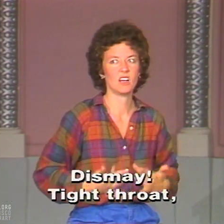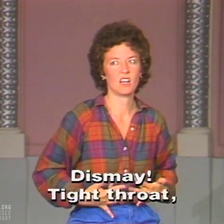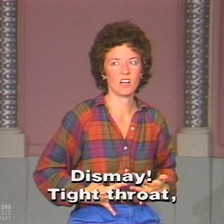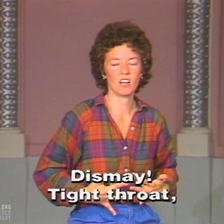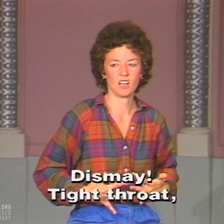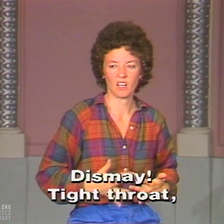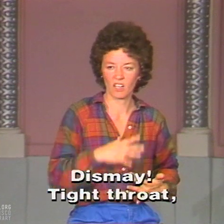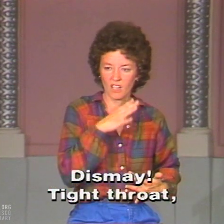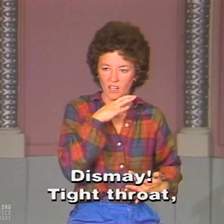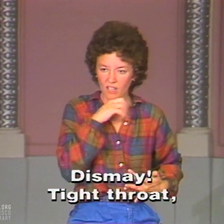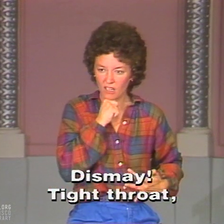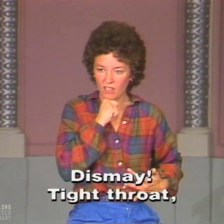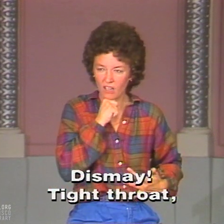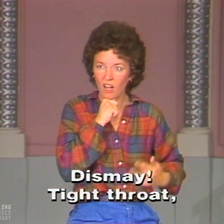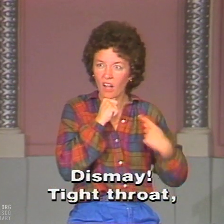is going flipping now. Thank